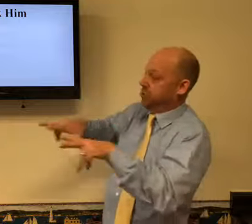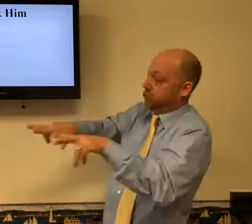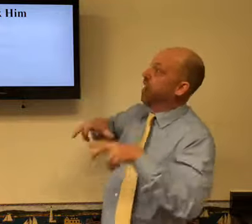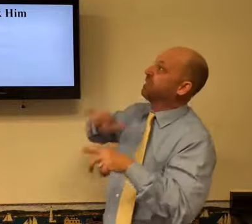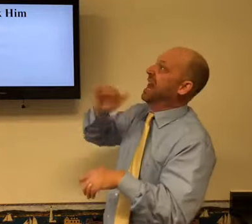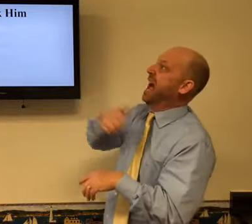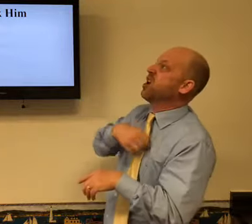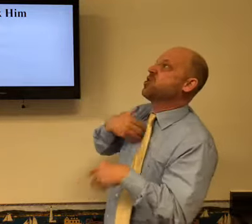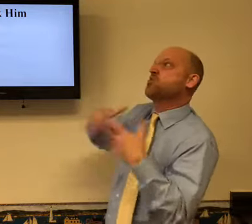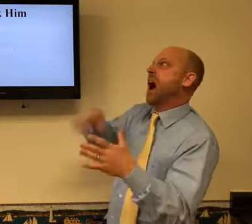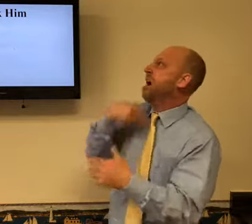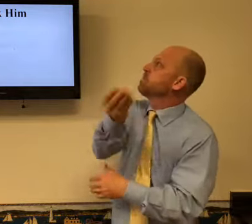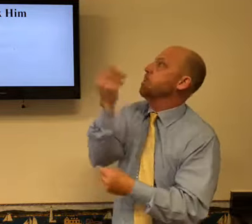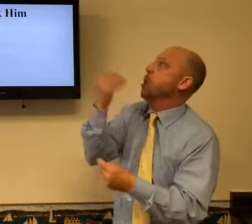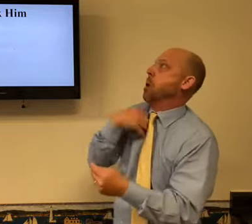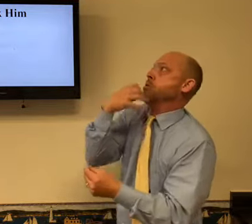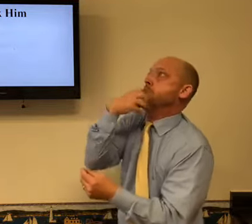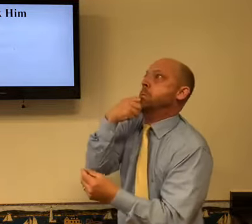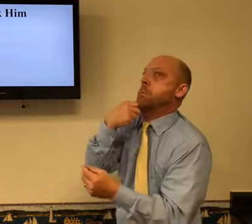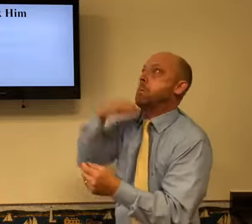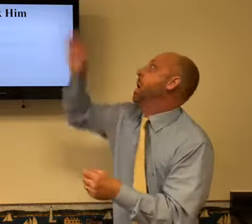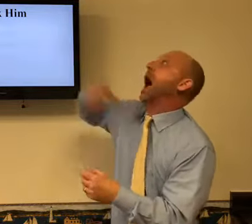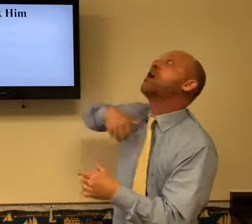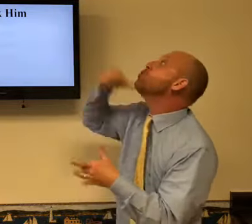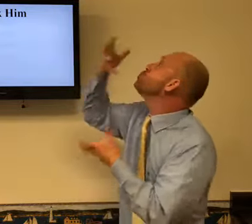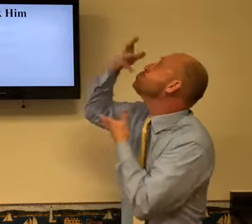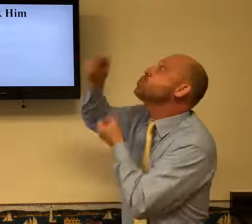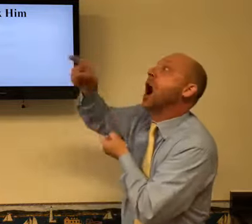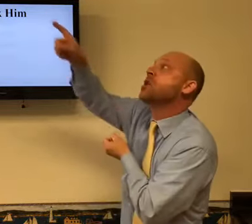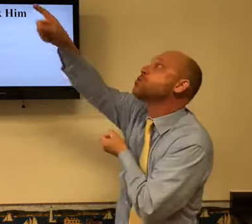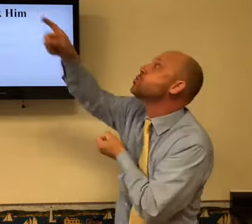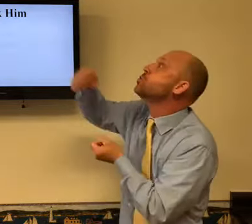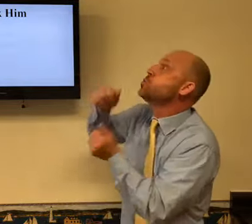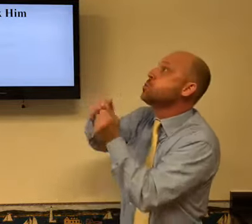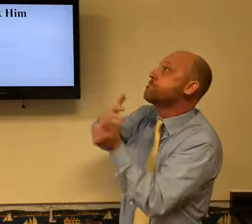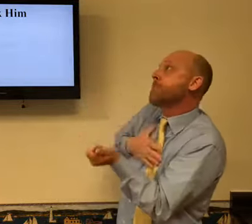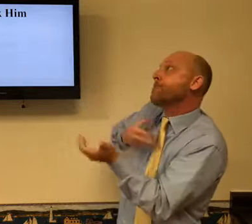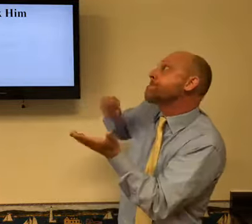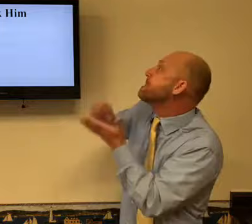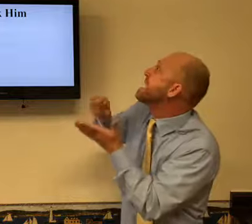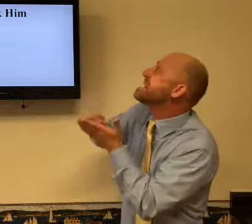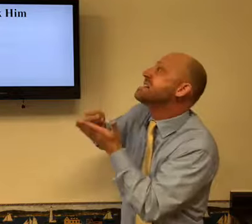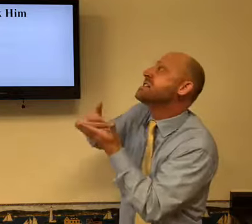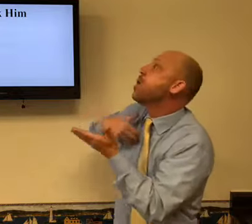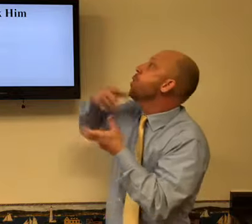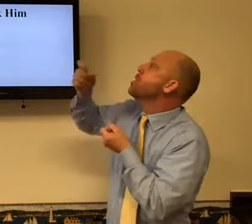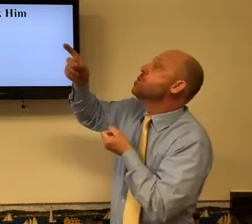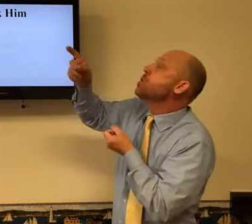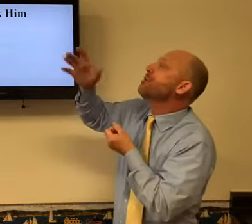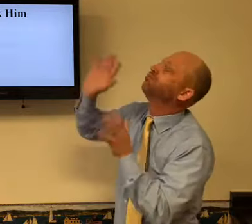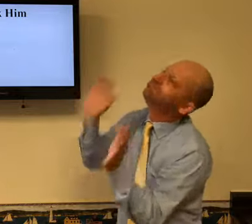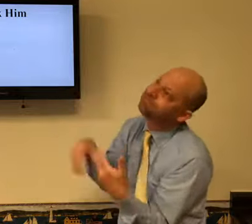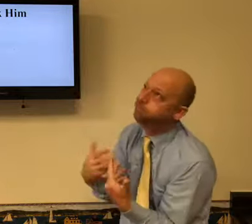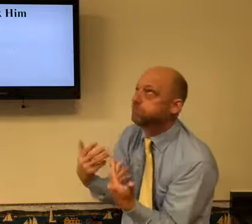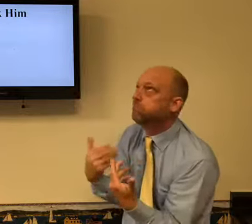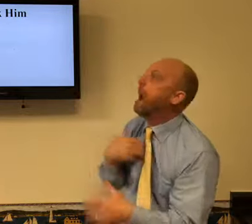help me to give my tithe. I don't want to have a selfish attitude. I want to hold on to my money. I don't want to not be trusting in with my money.